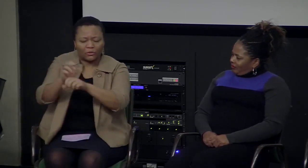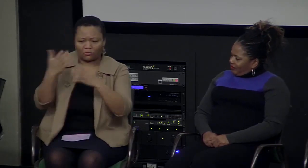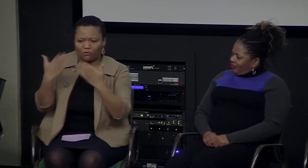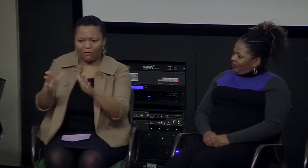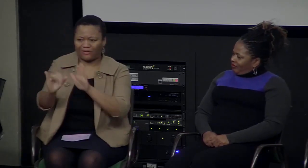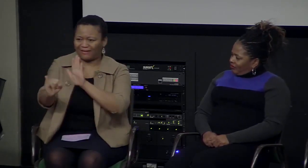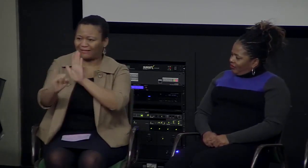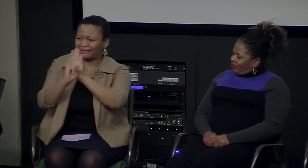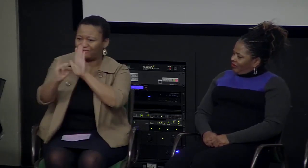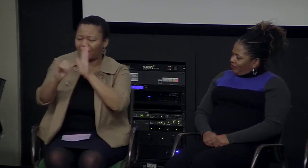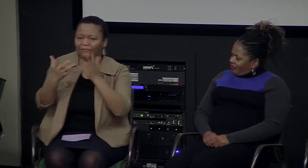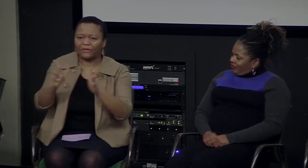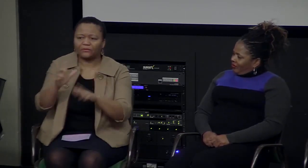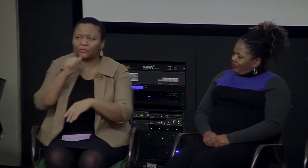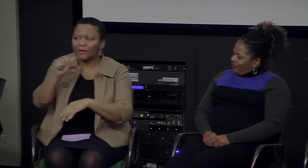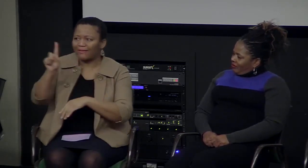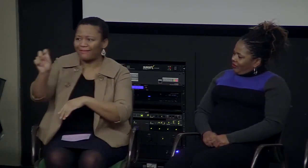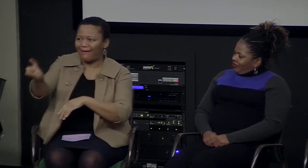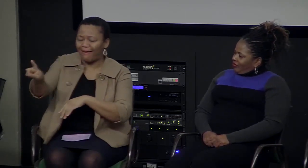skills to improve our work.